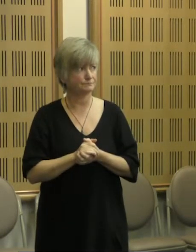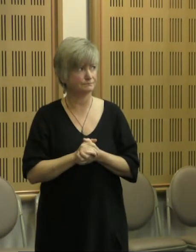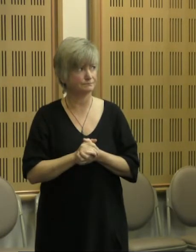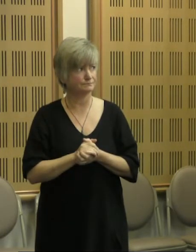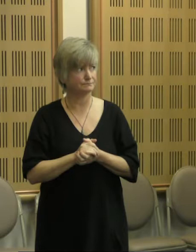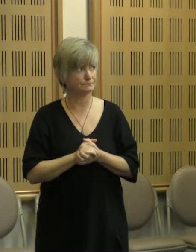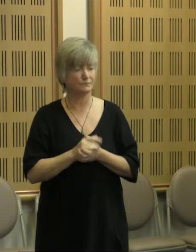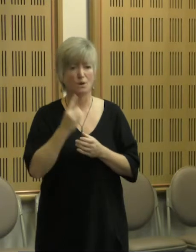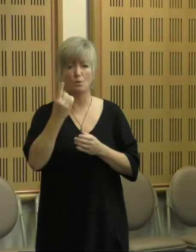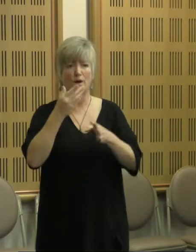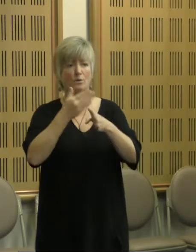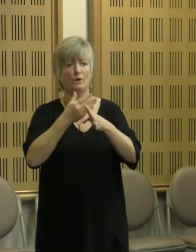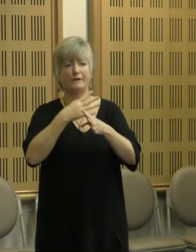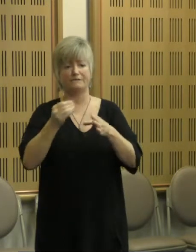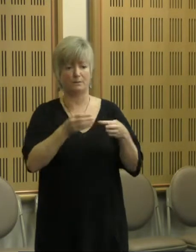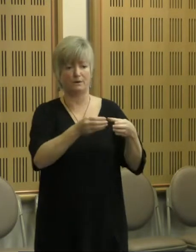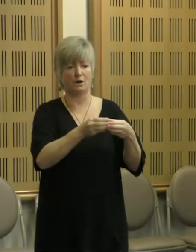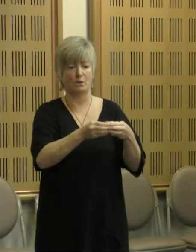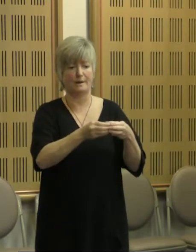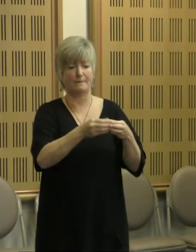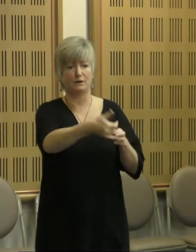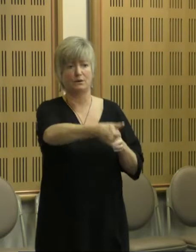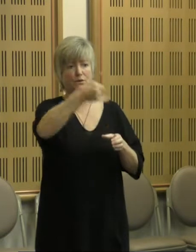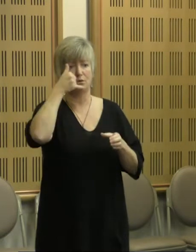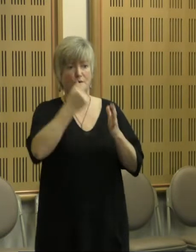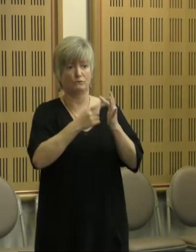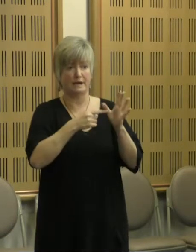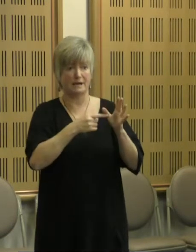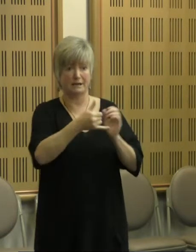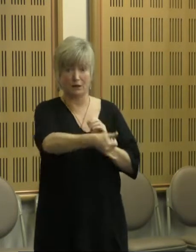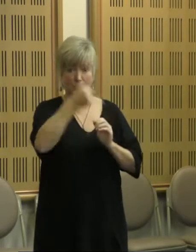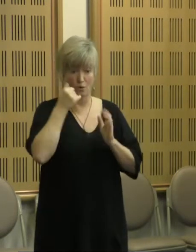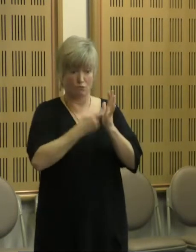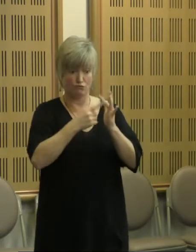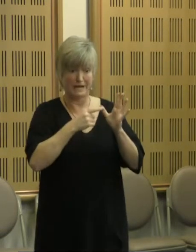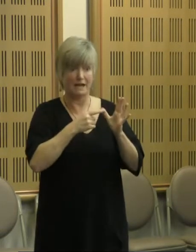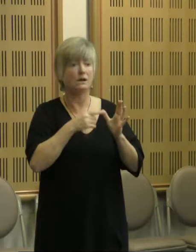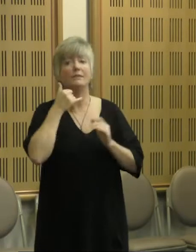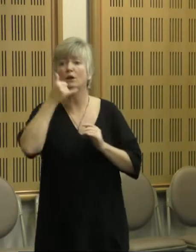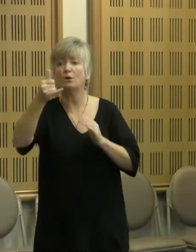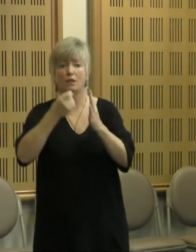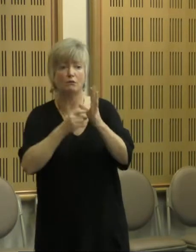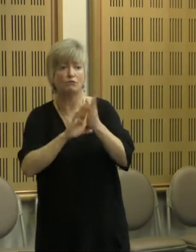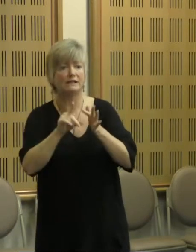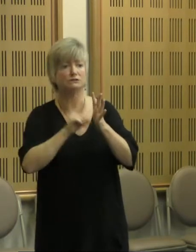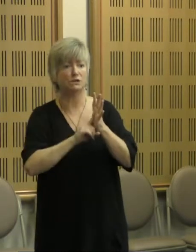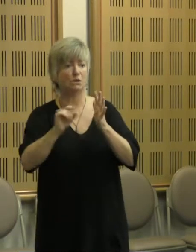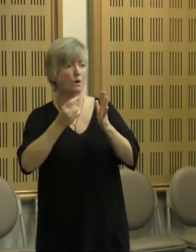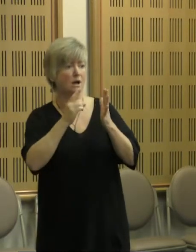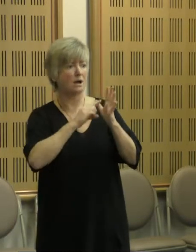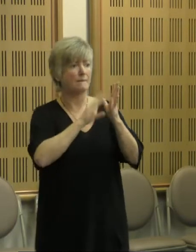workers from the co-ops rings REACT, they're not ringing REACT, they're ringing Rachel or Amanda or one of our applicants.